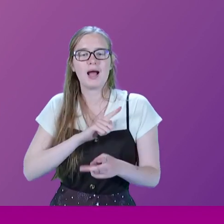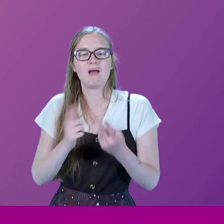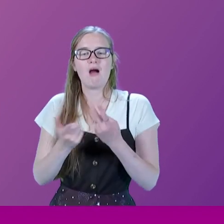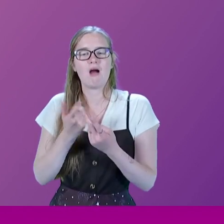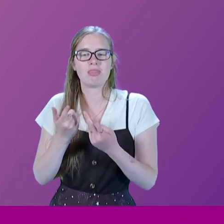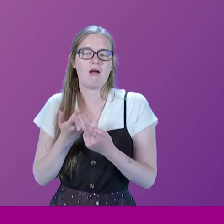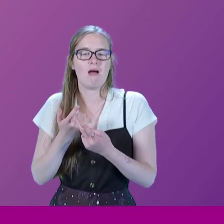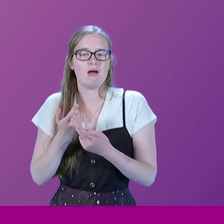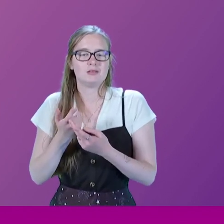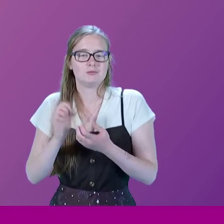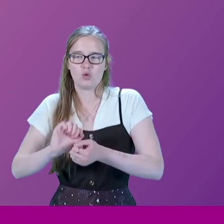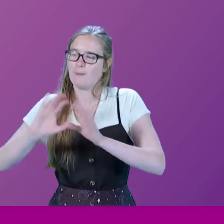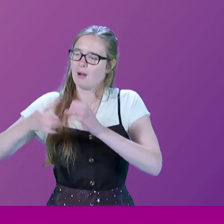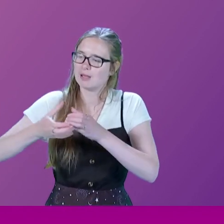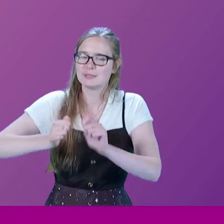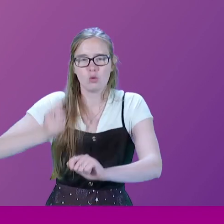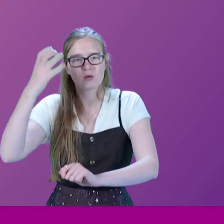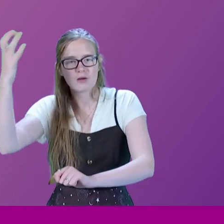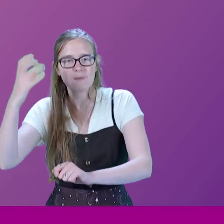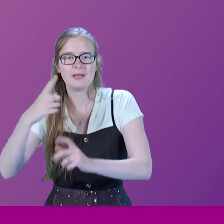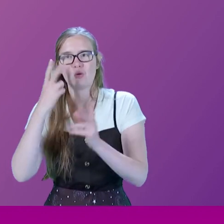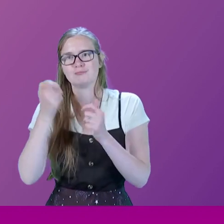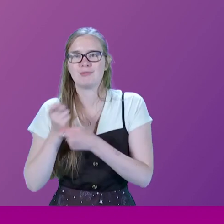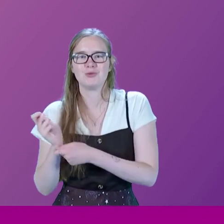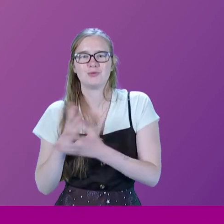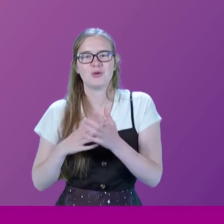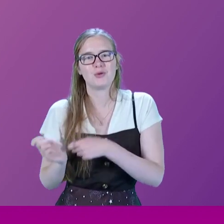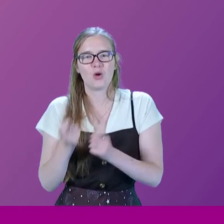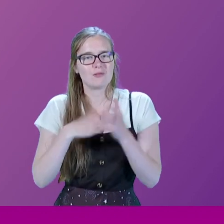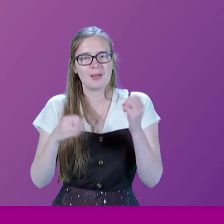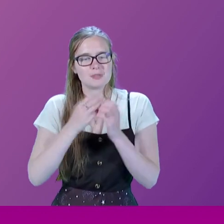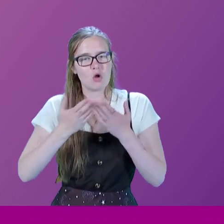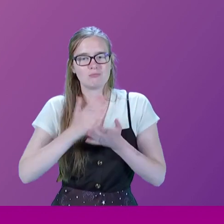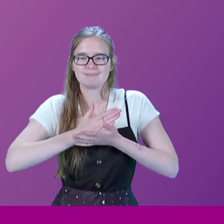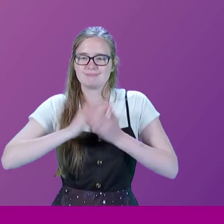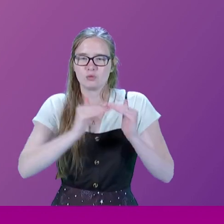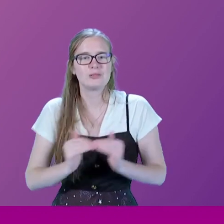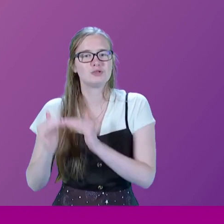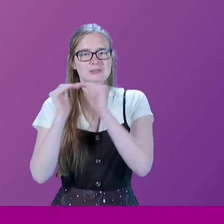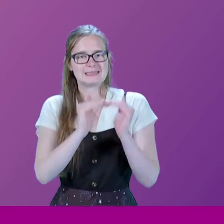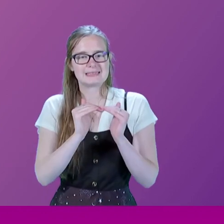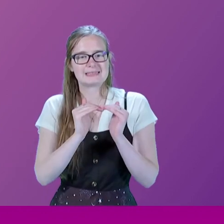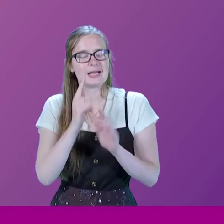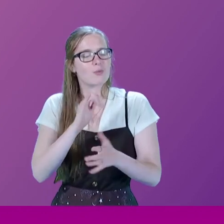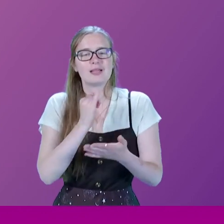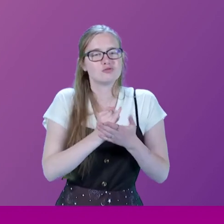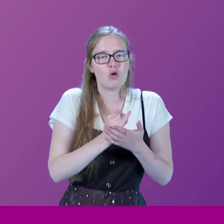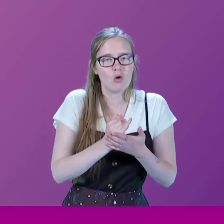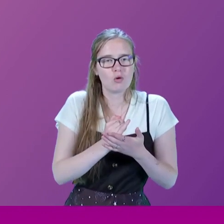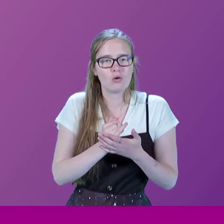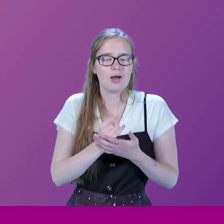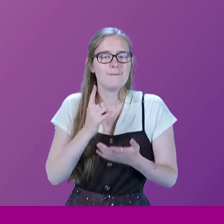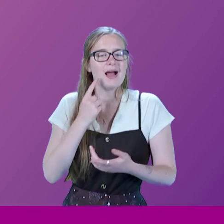your party, your government, your golf club isn't coherent. So, I don't think this is wrong and I don't think it's deceitful,